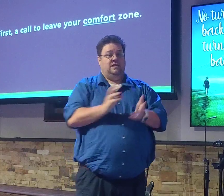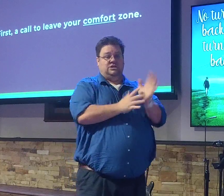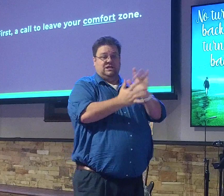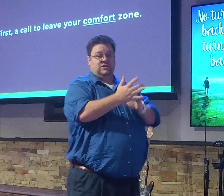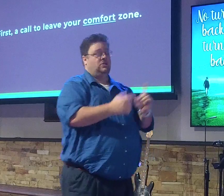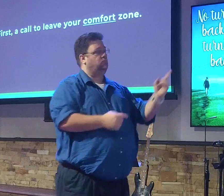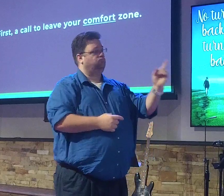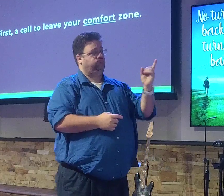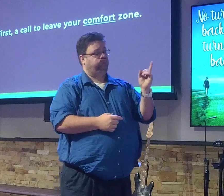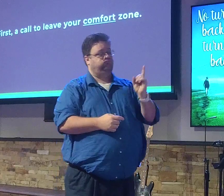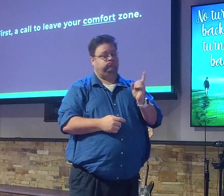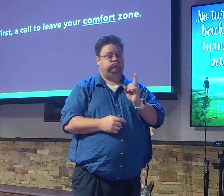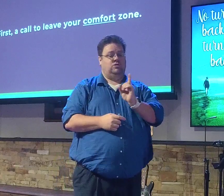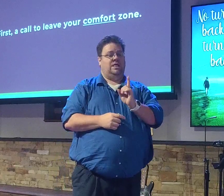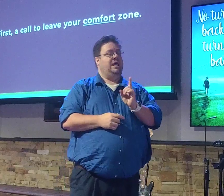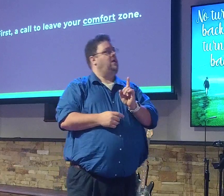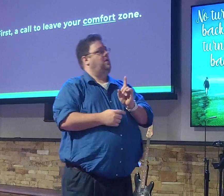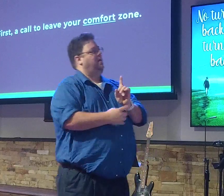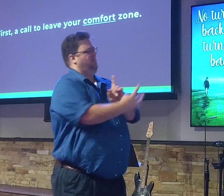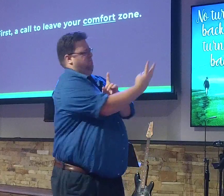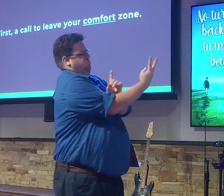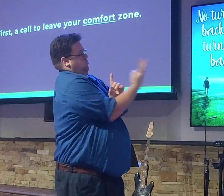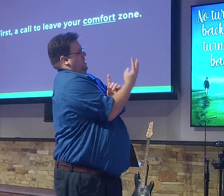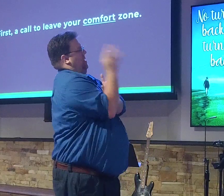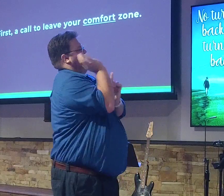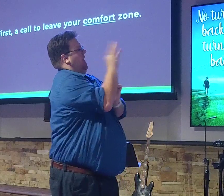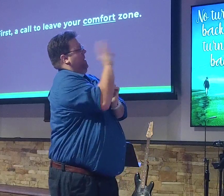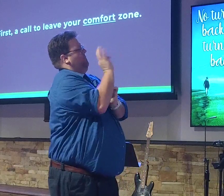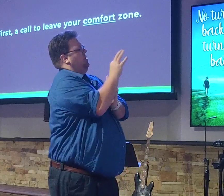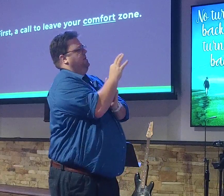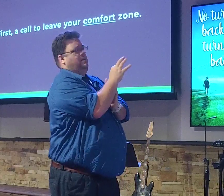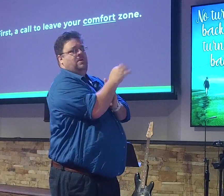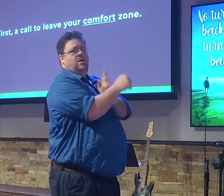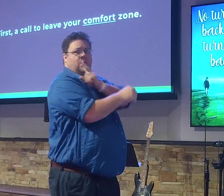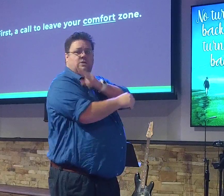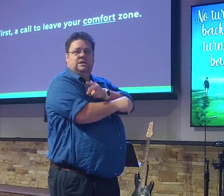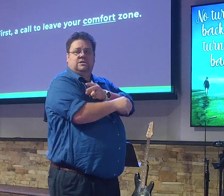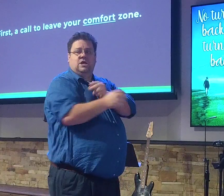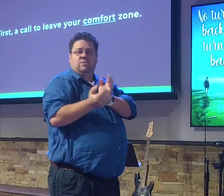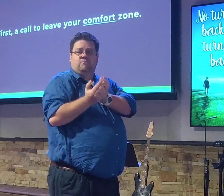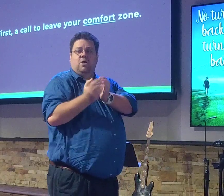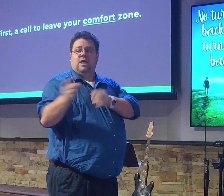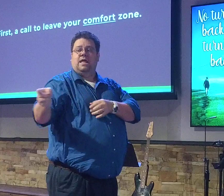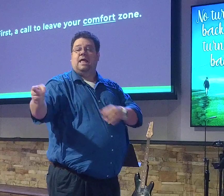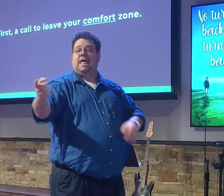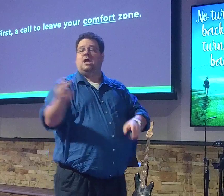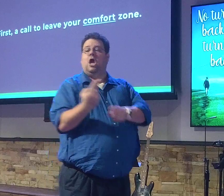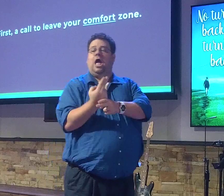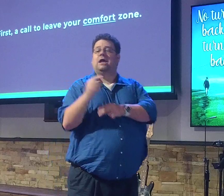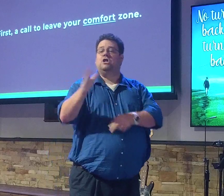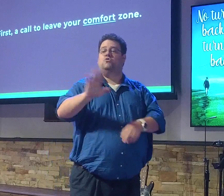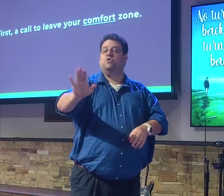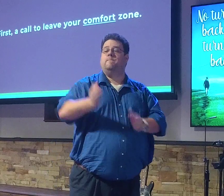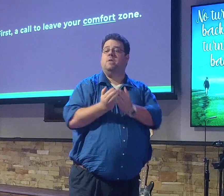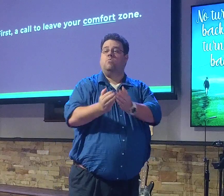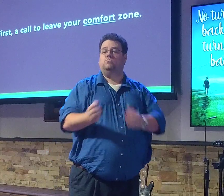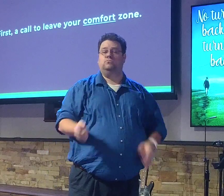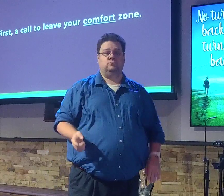then he, as he's teaching, he sees these ships and he just kind of commandeers one of the boats for his purposes. Well,